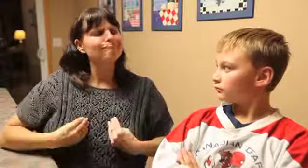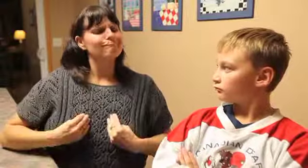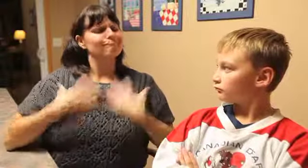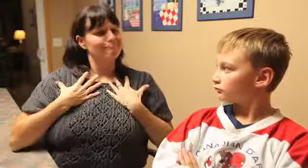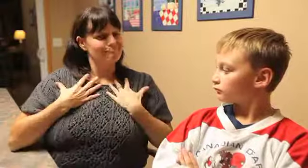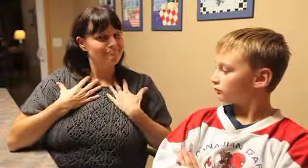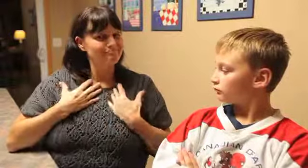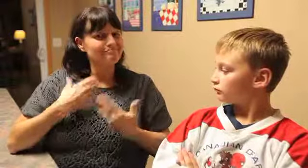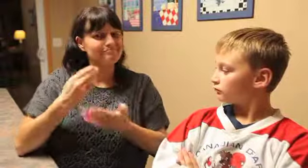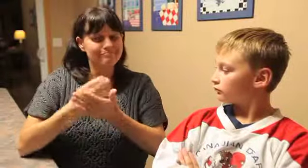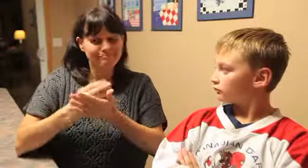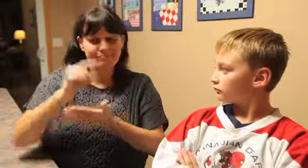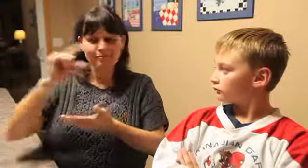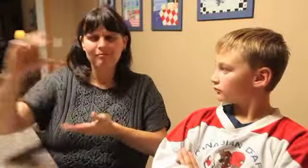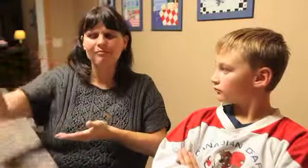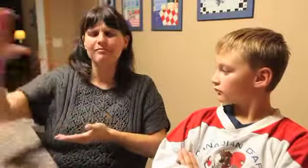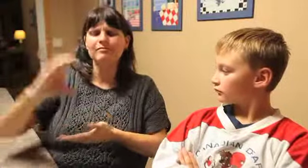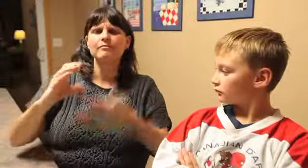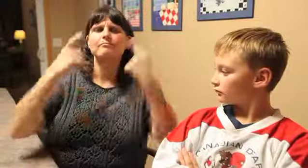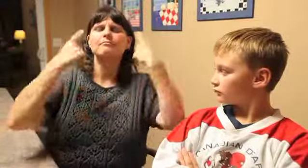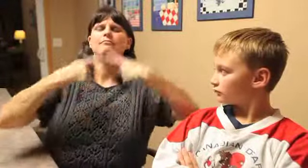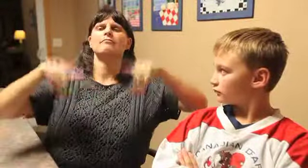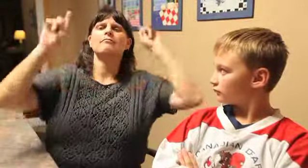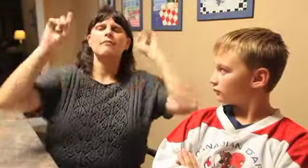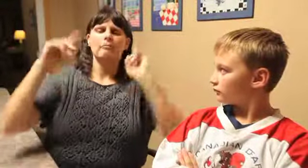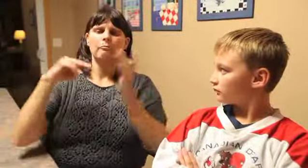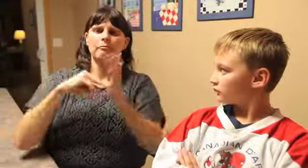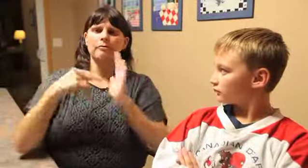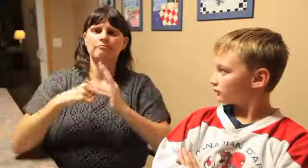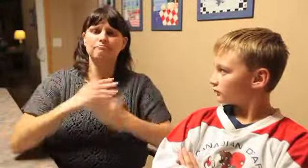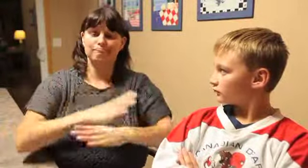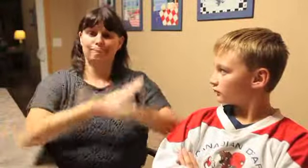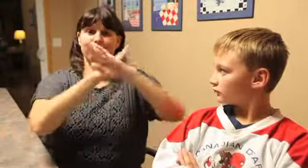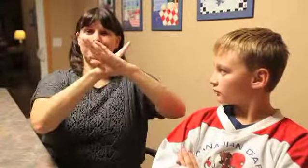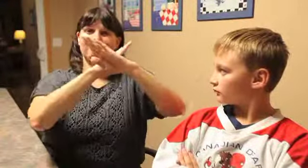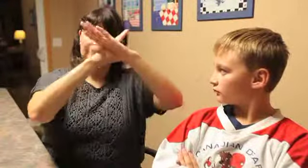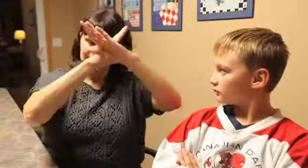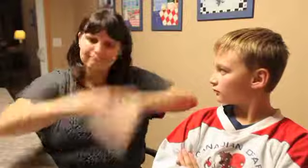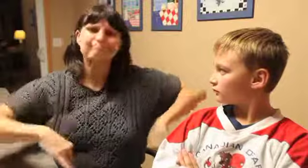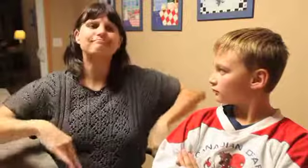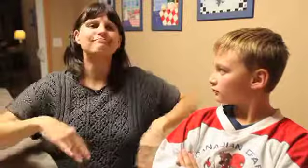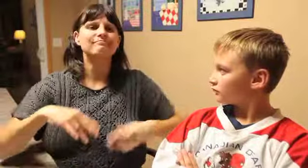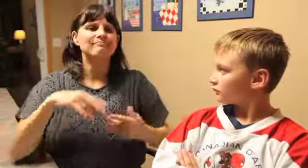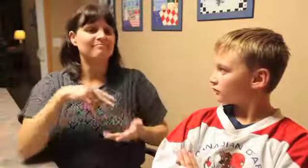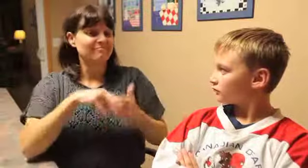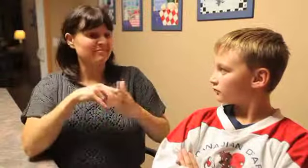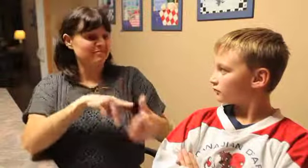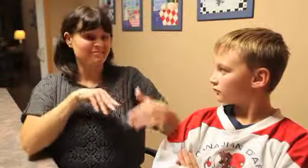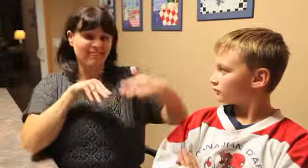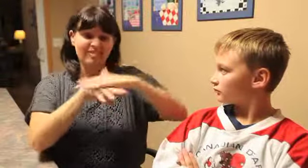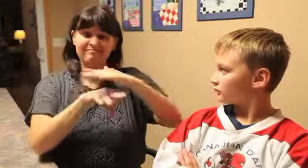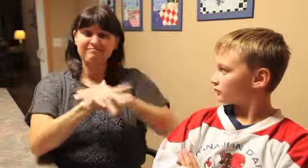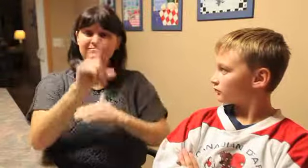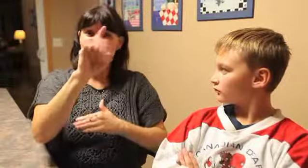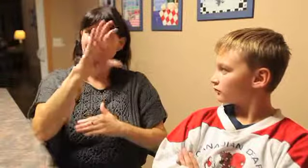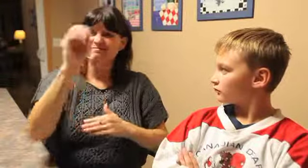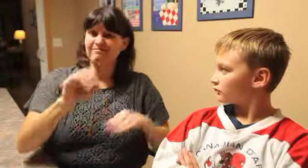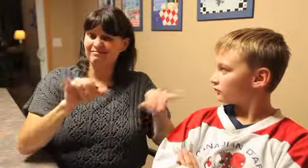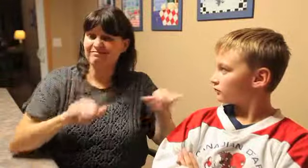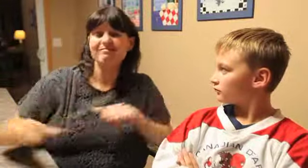You know what it has really made us feel very very happy to actually have this barrier which has now just been erased we